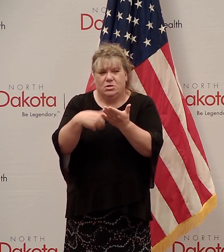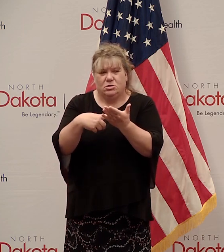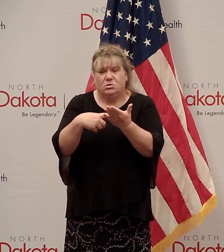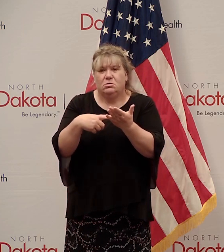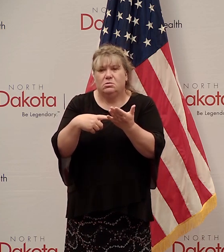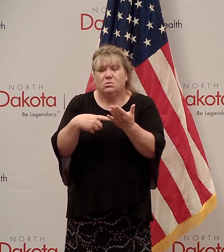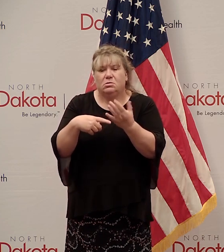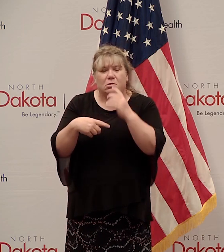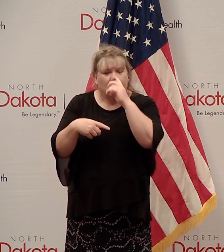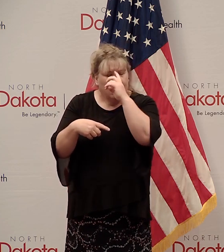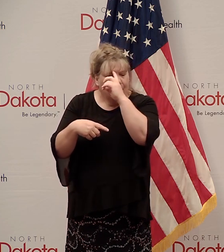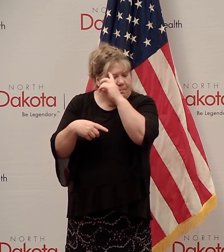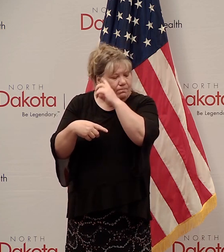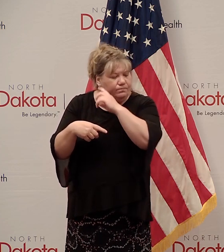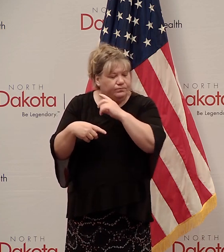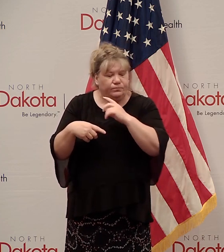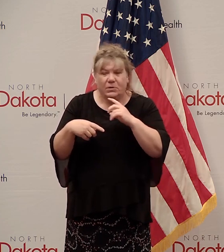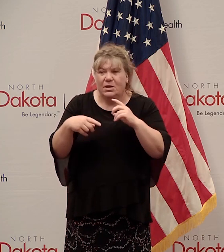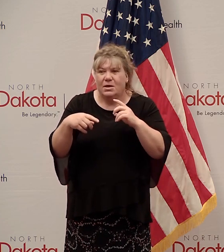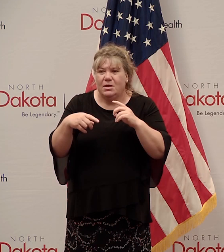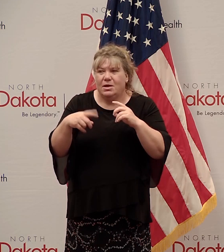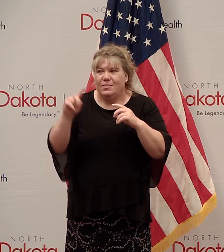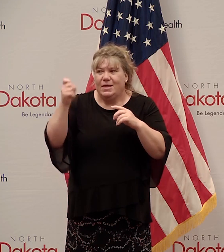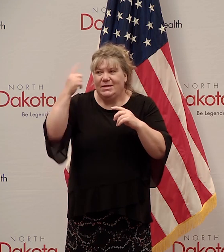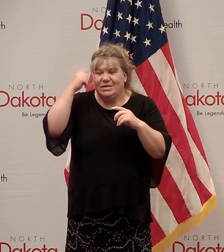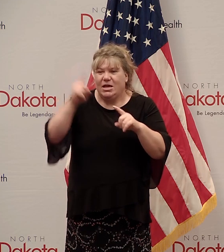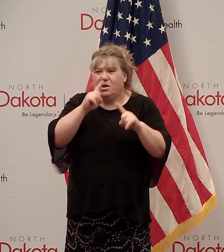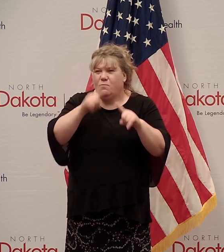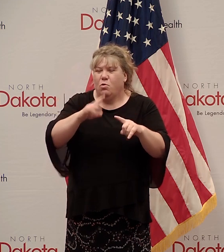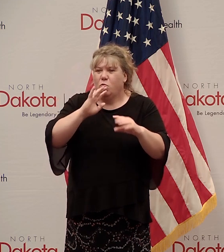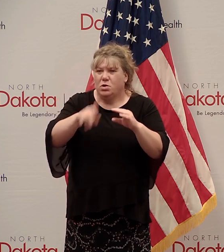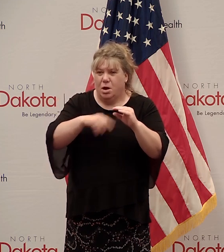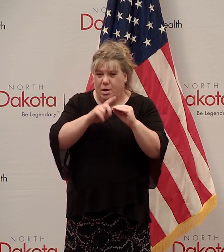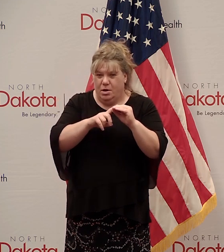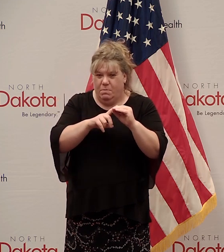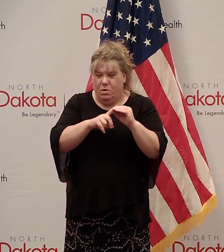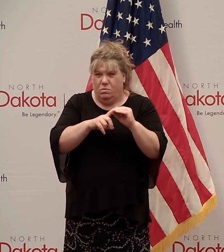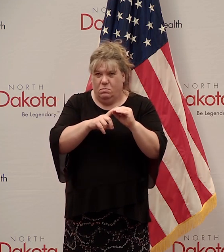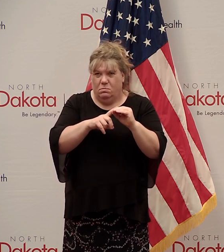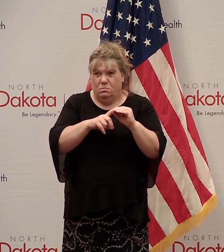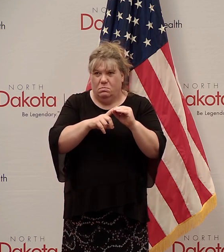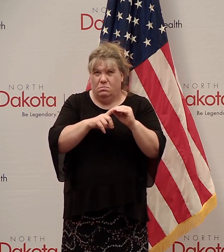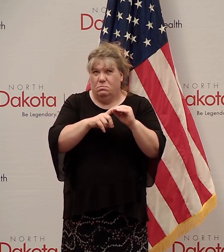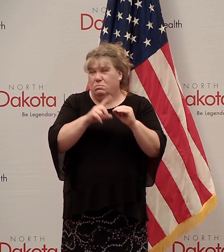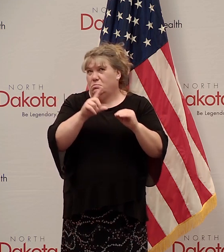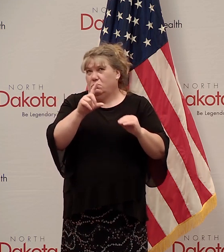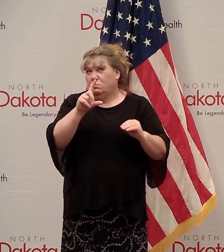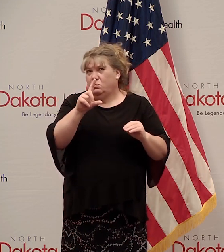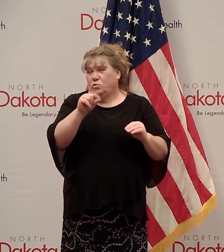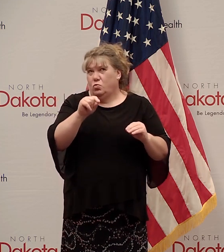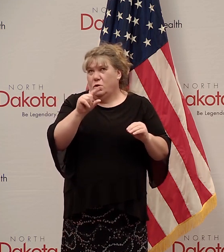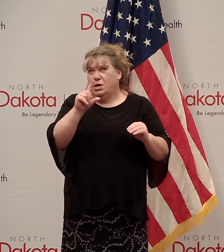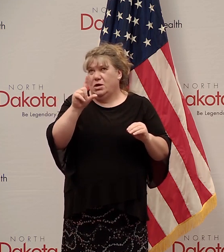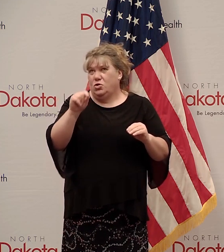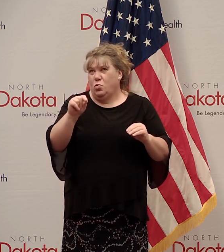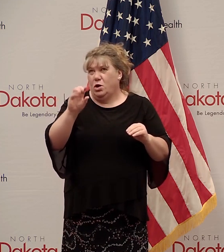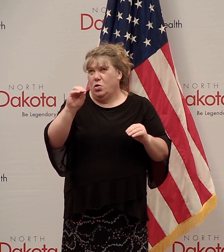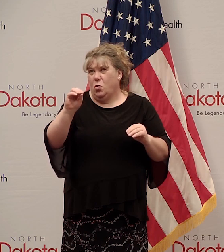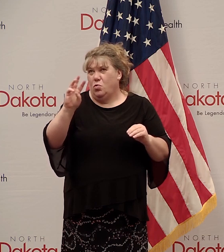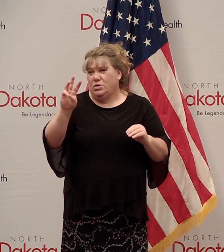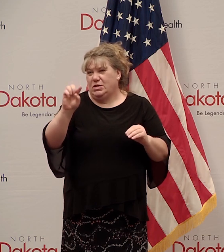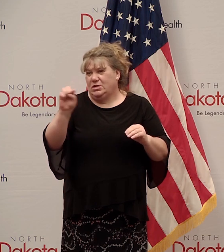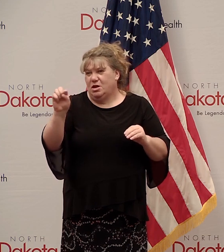the executive order that we're that we're talking about, which was, you know, 06